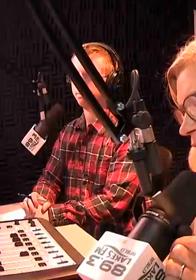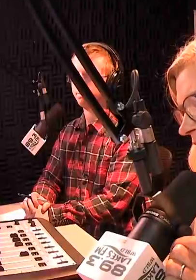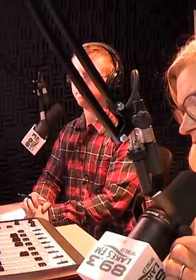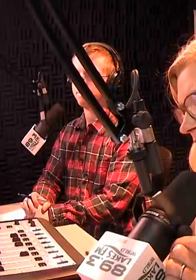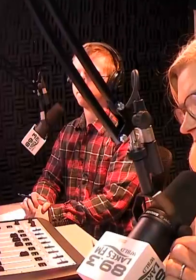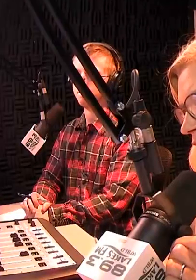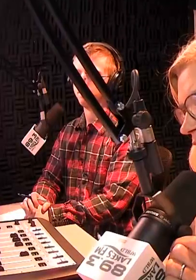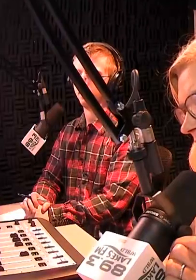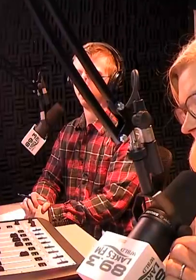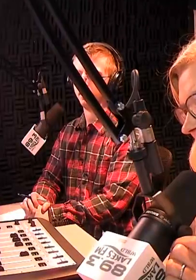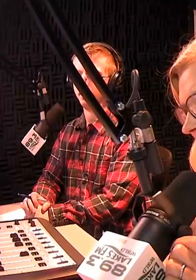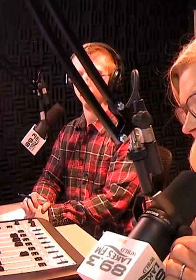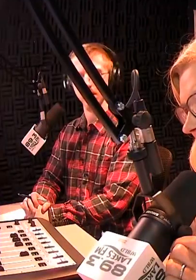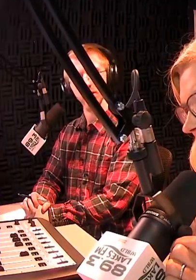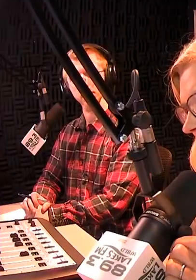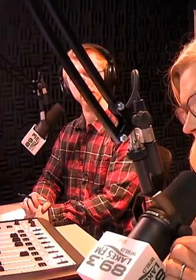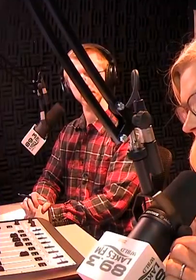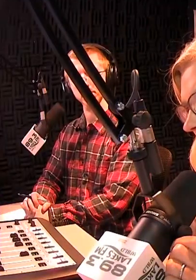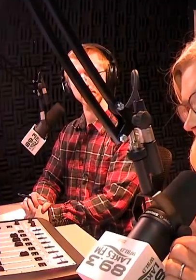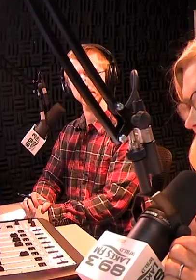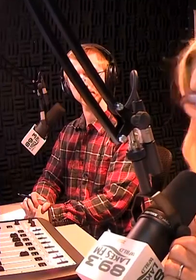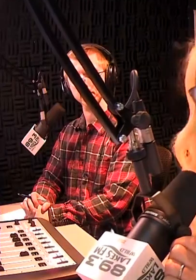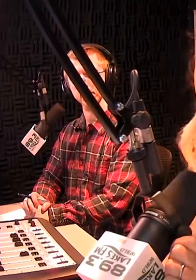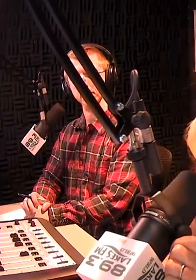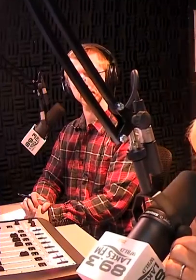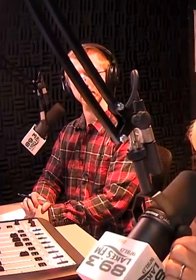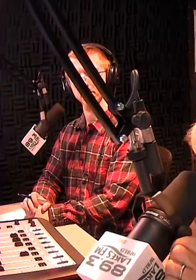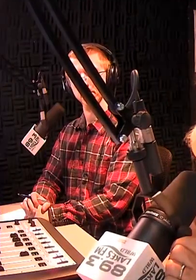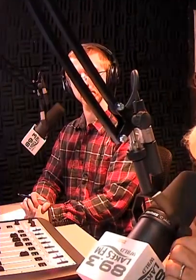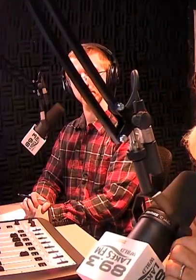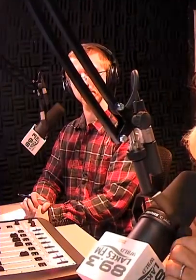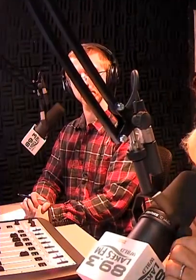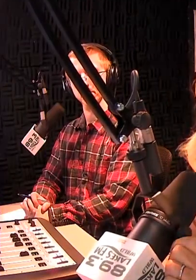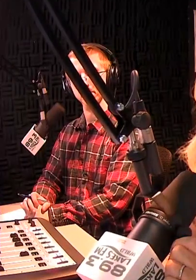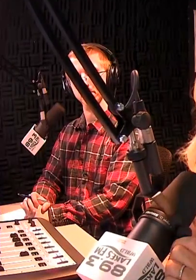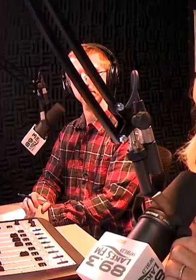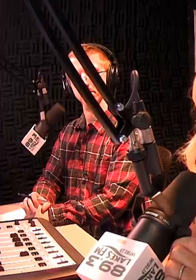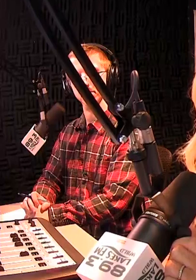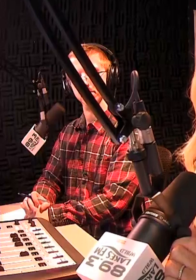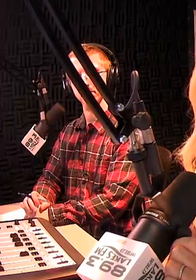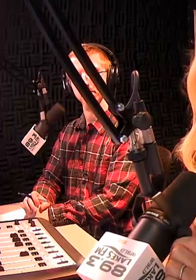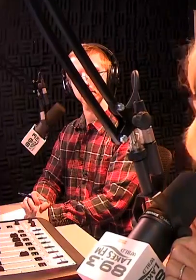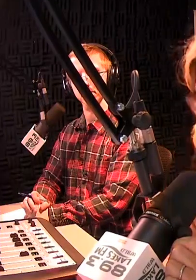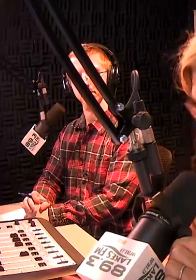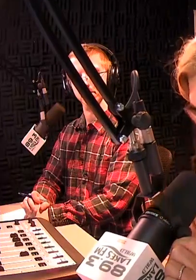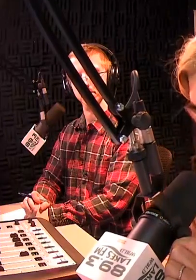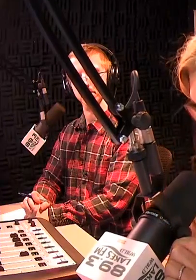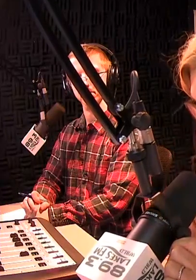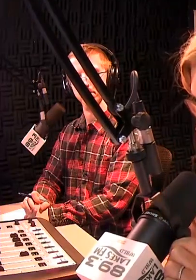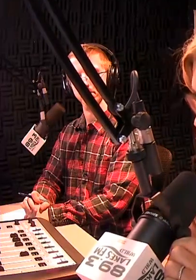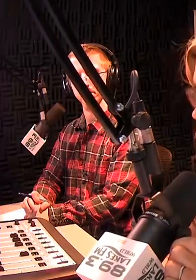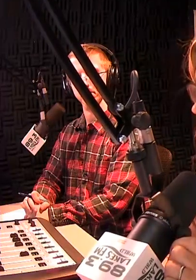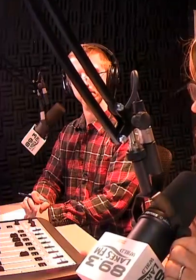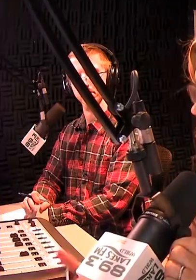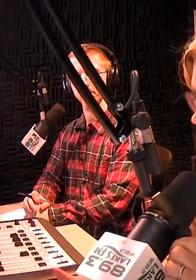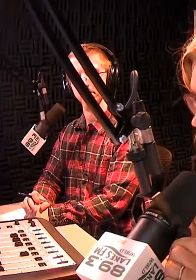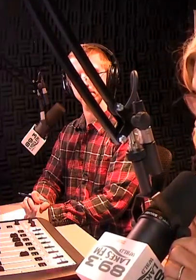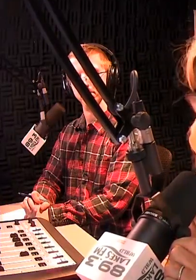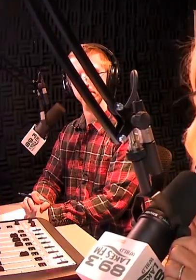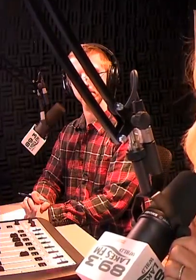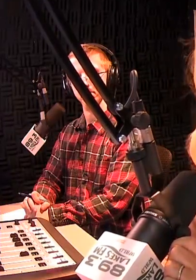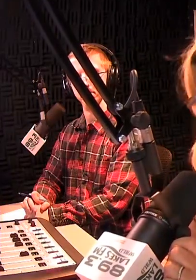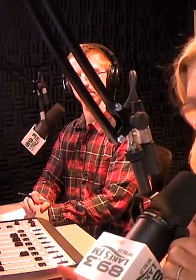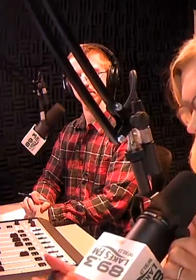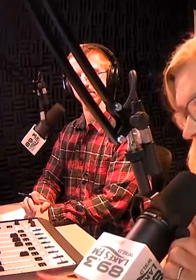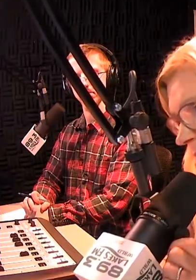Yeah, you hear all of these things and I would imagine listening to the news is hard for you because you are